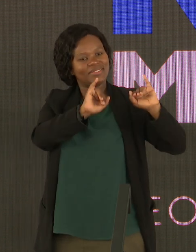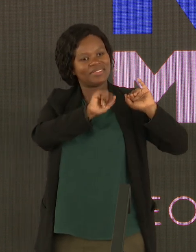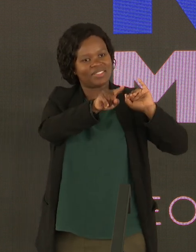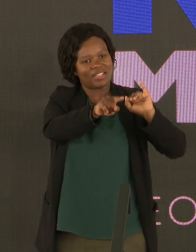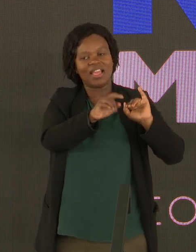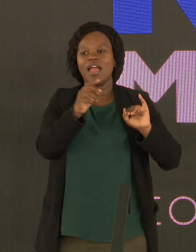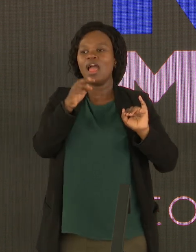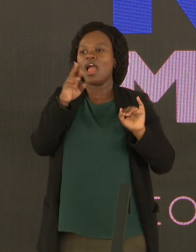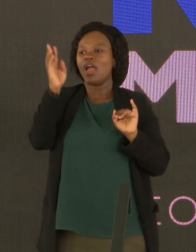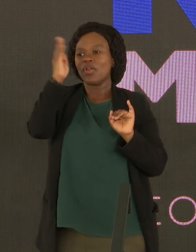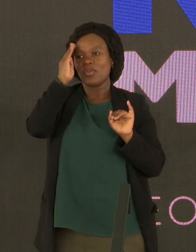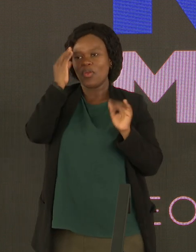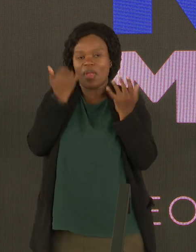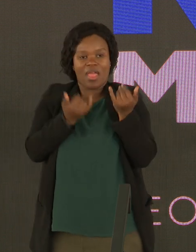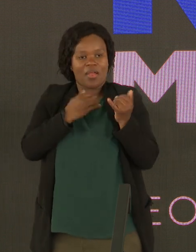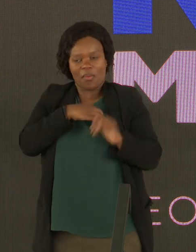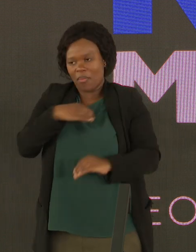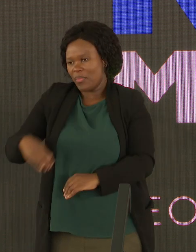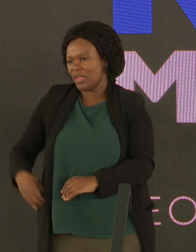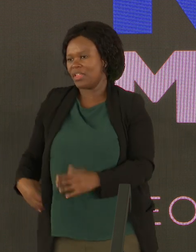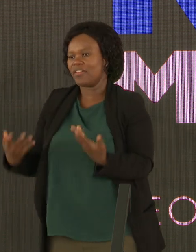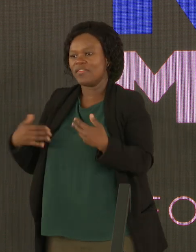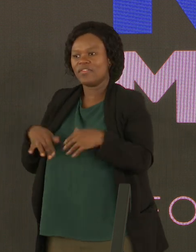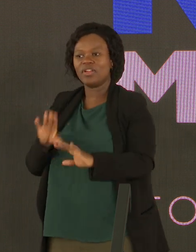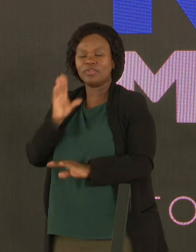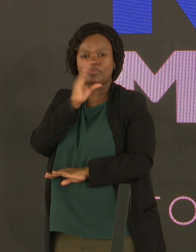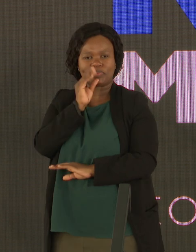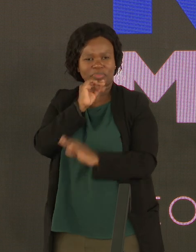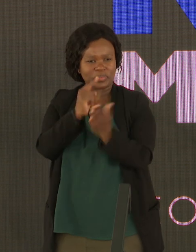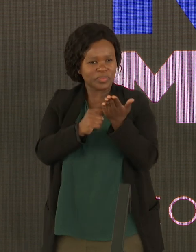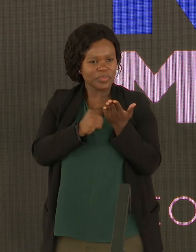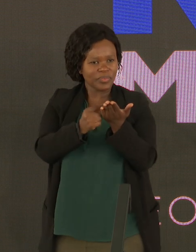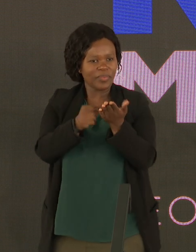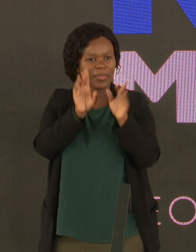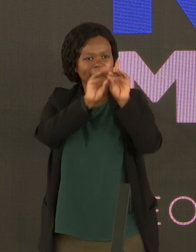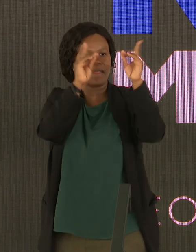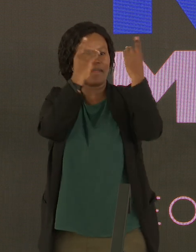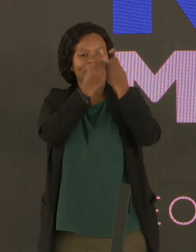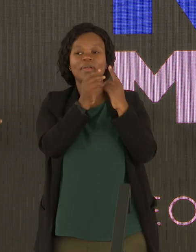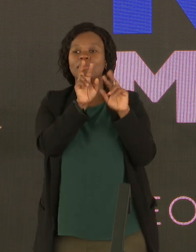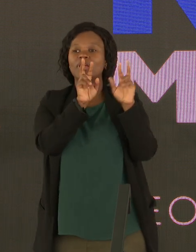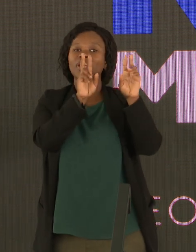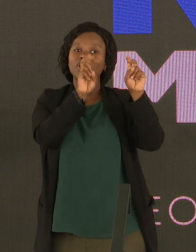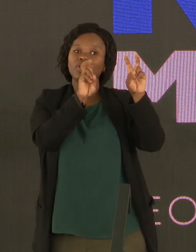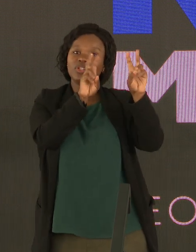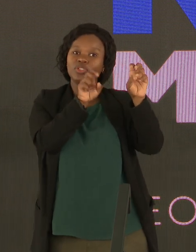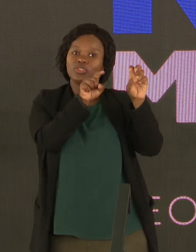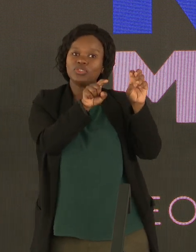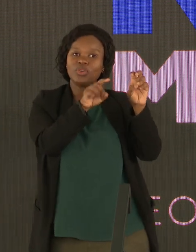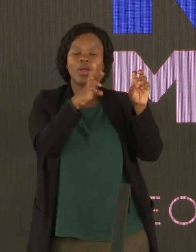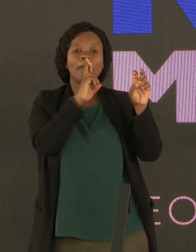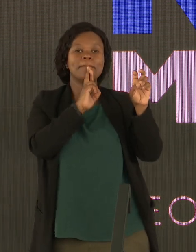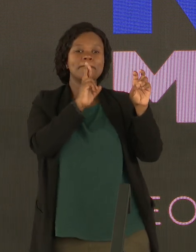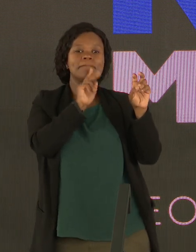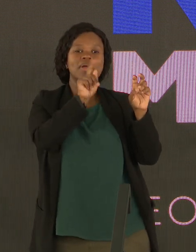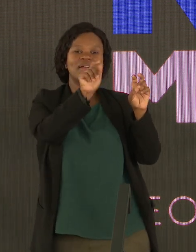And I know that our current president has spoken about it. We've developed the whole department of red tape, but we haven't seen much being done.